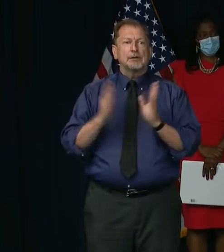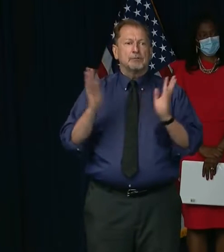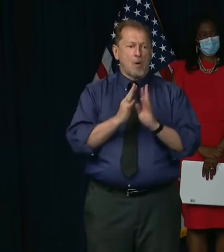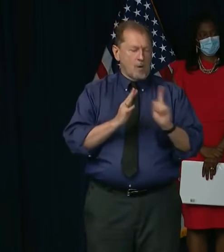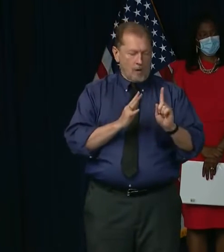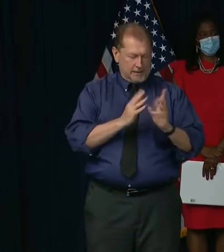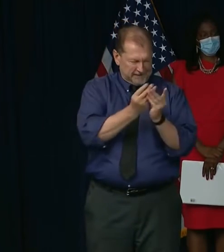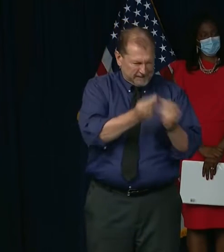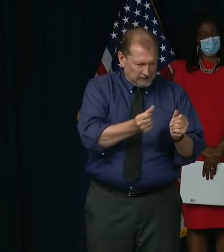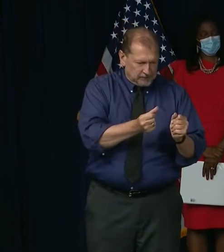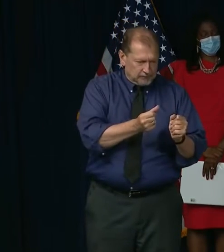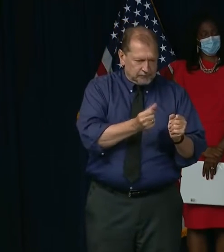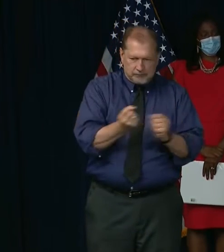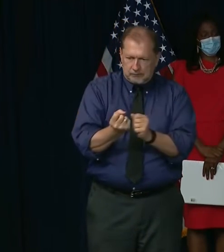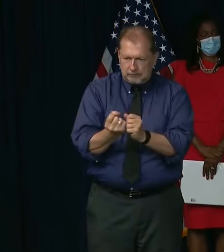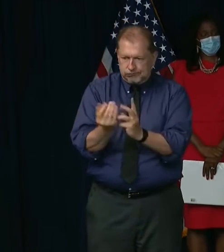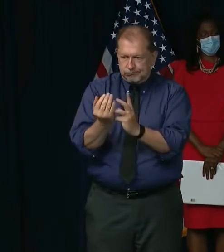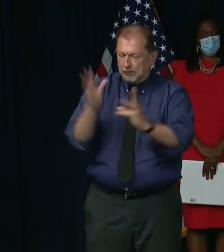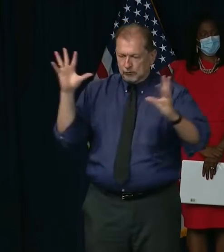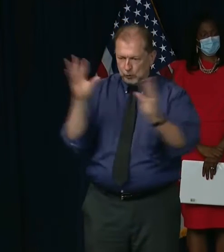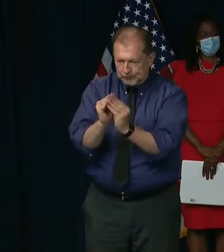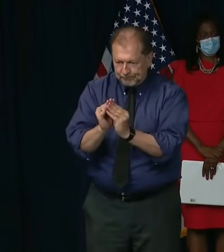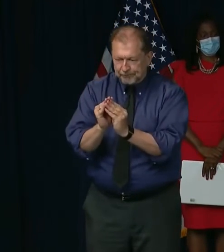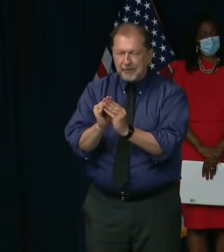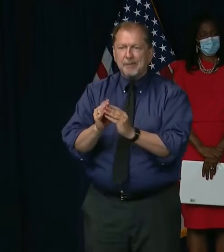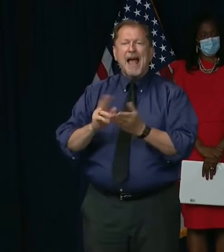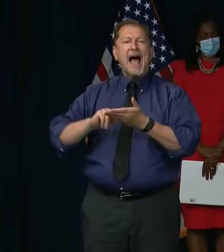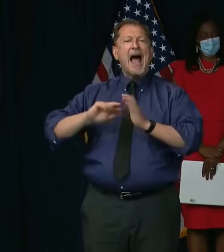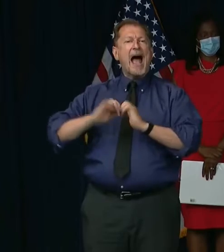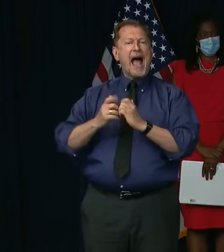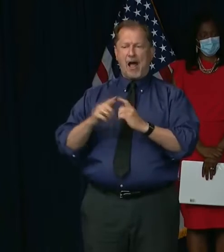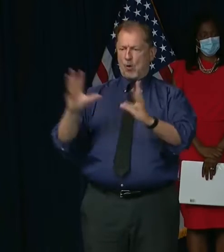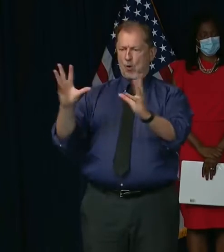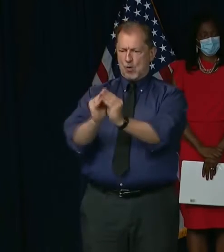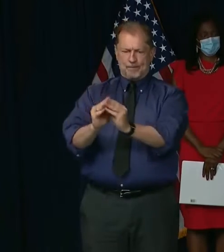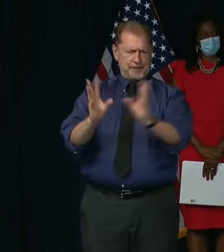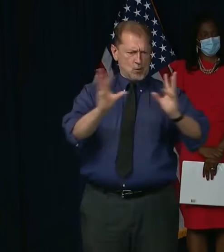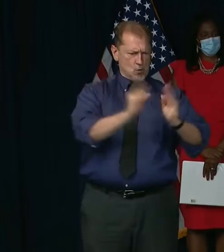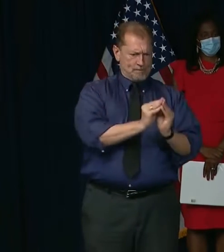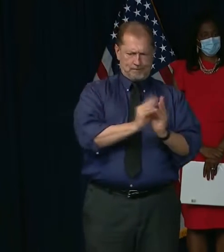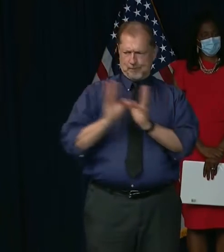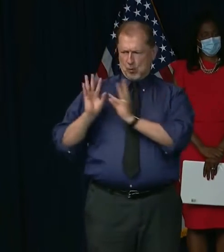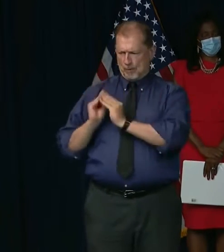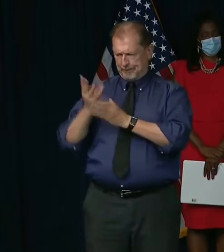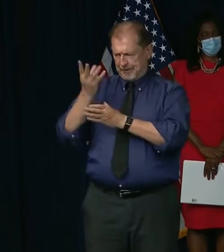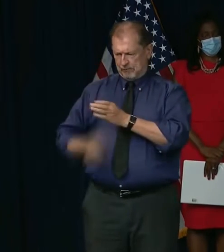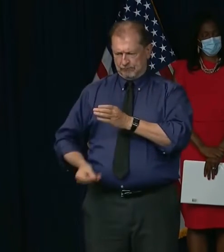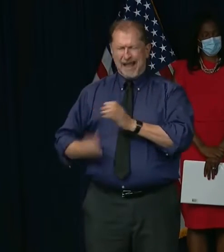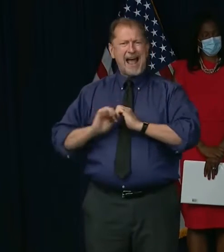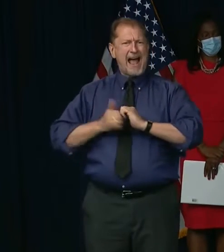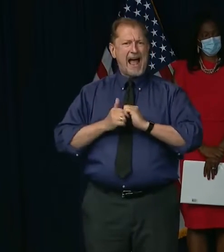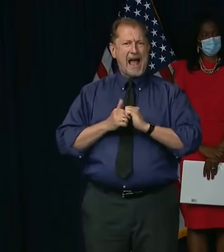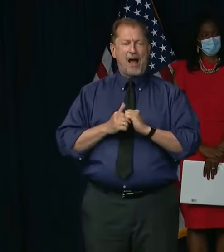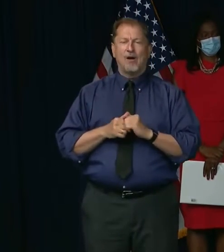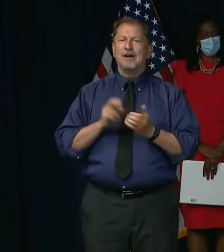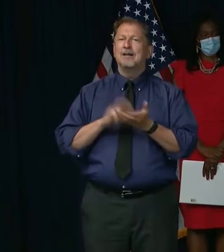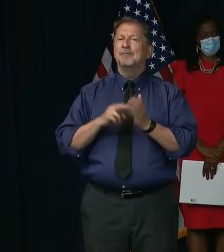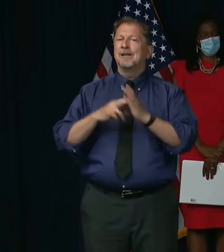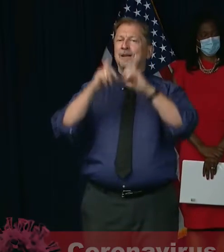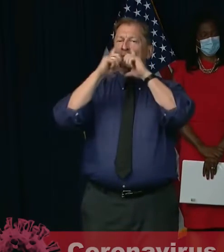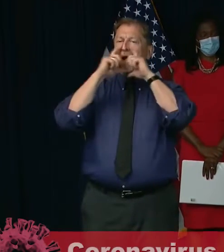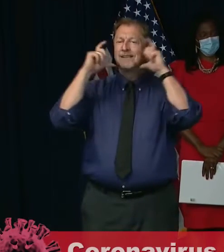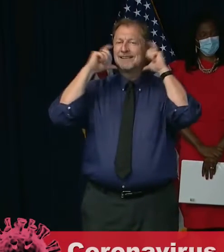sparks by starving them of the fuel that they need in order to spread. We do this by wearing